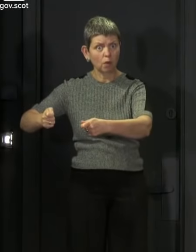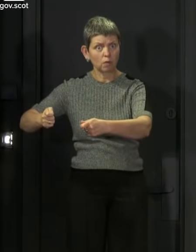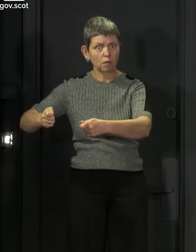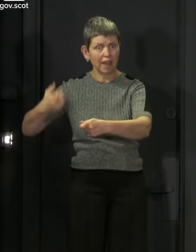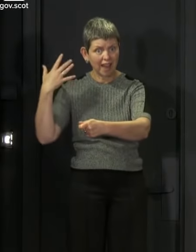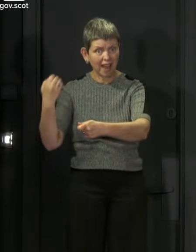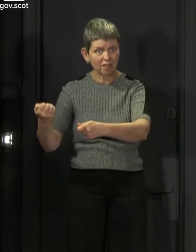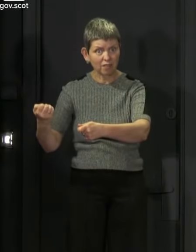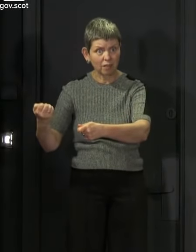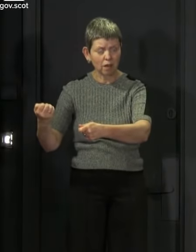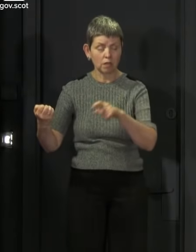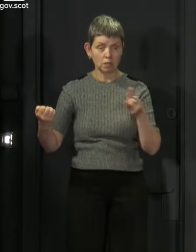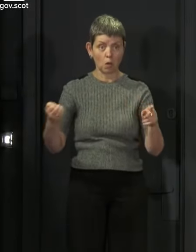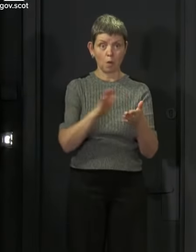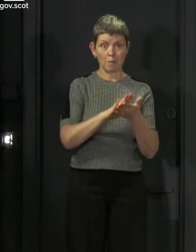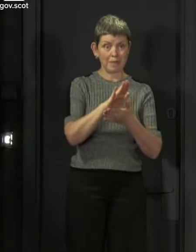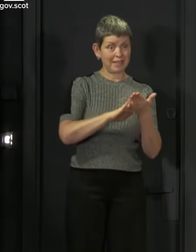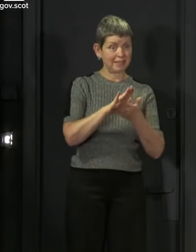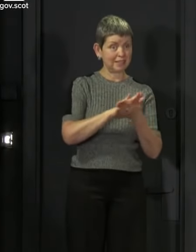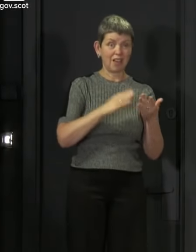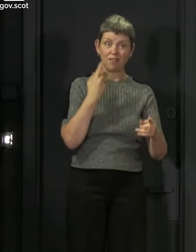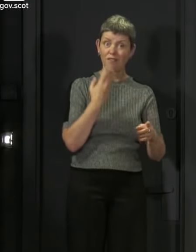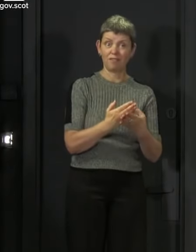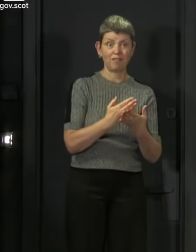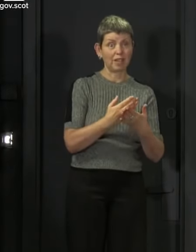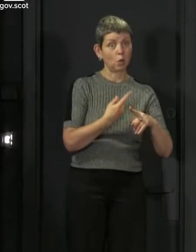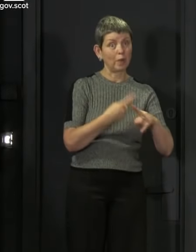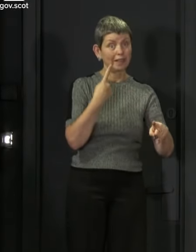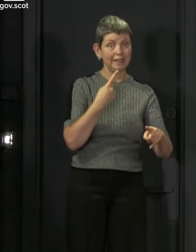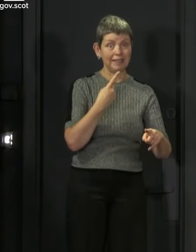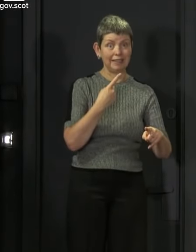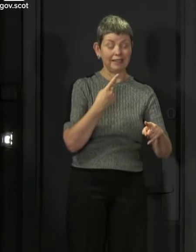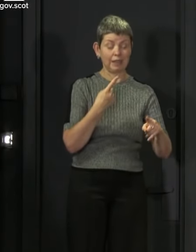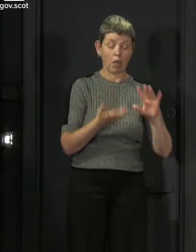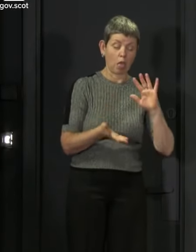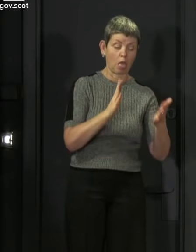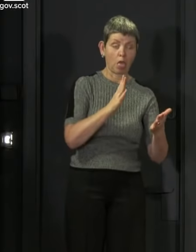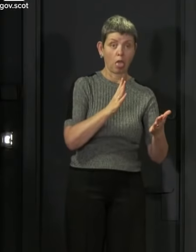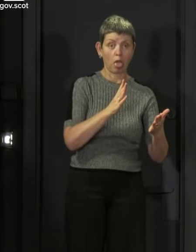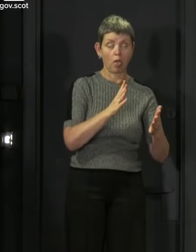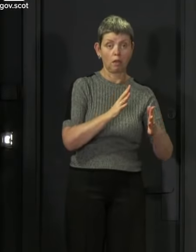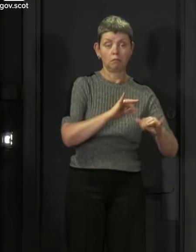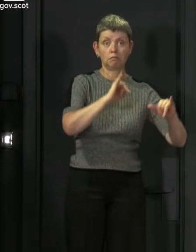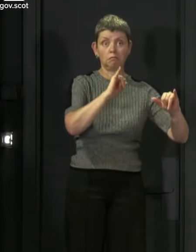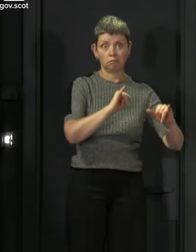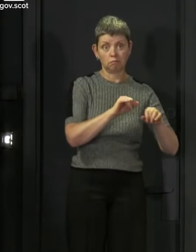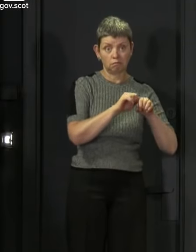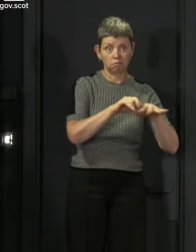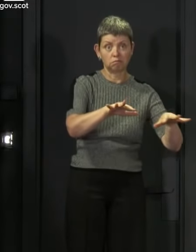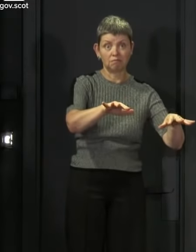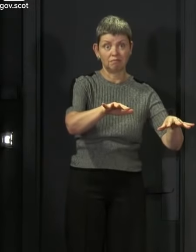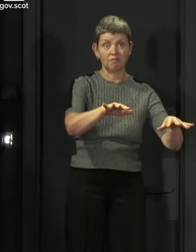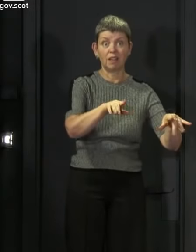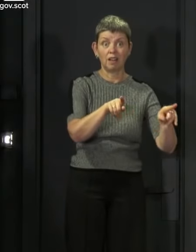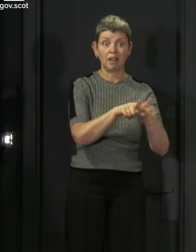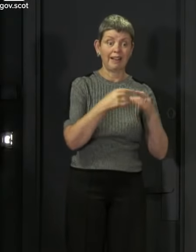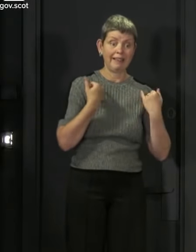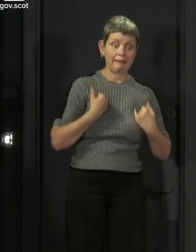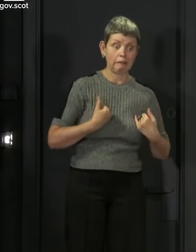quickly this can go wrong and if that happens, we will see more lives lost, we'll see more people suffering illness, but we'll also see our economy